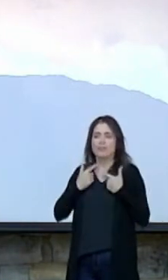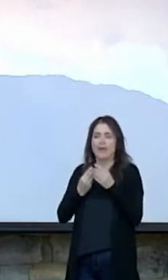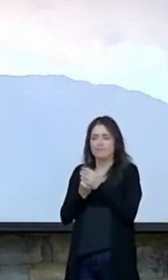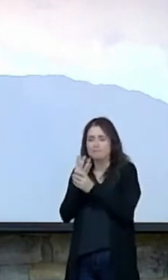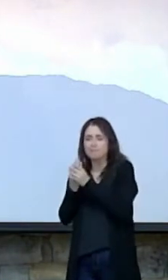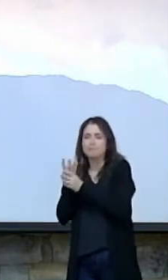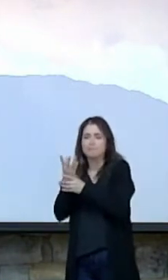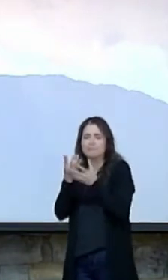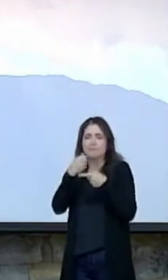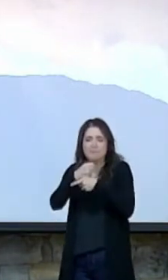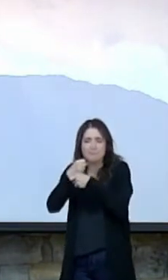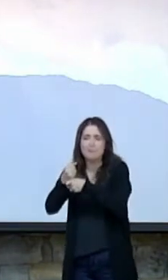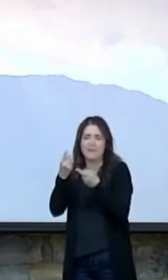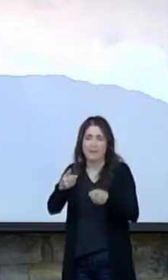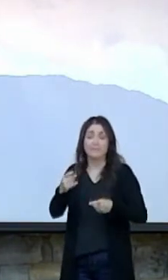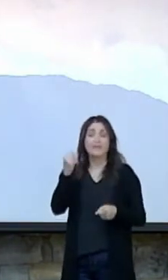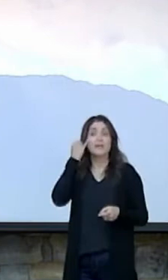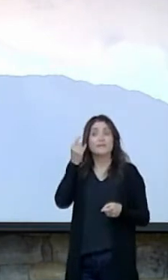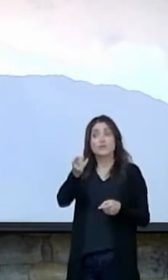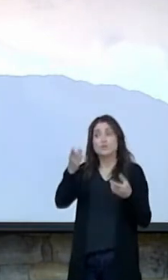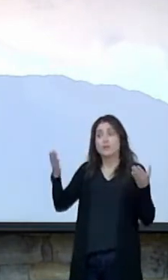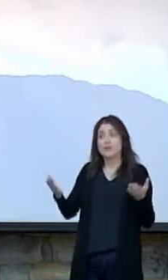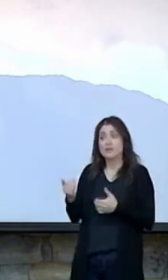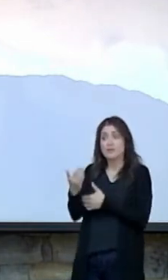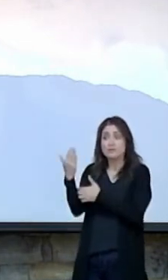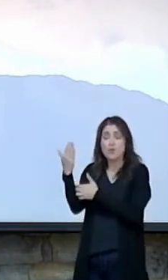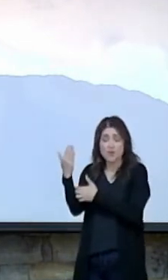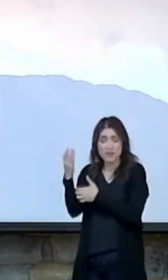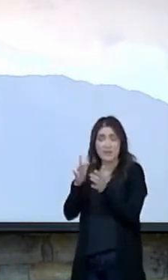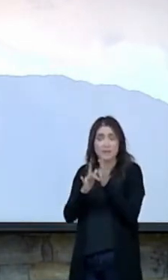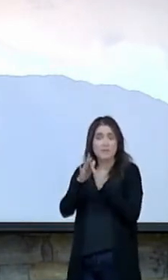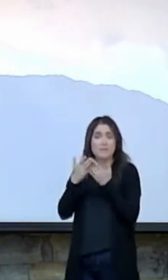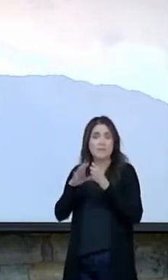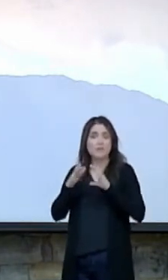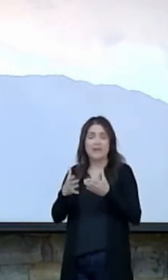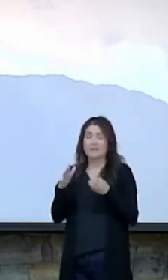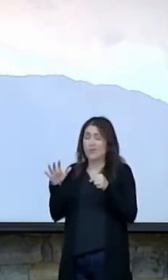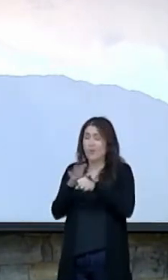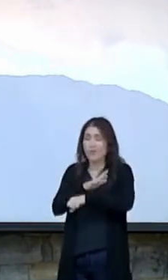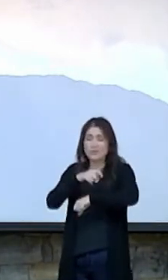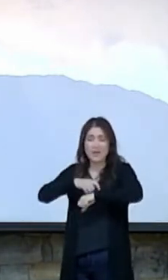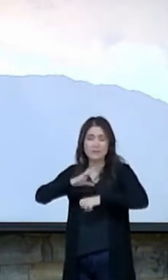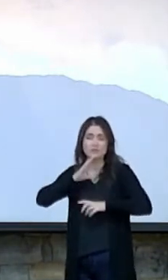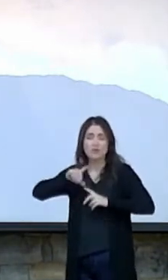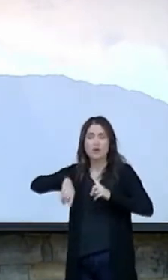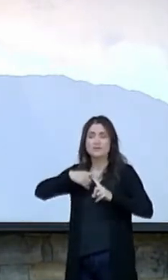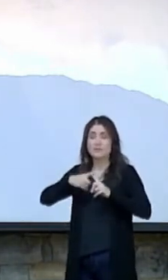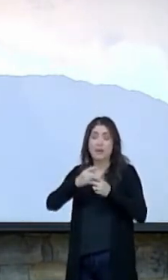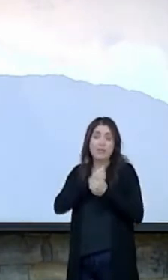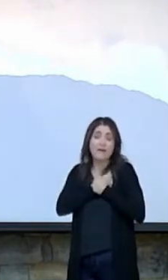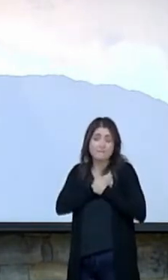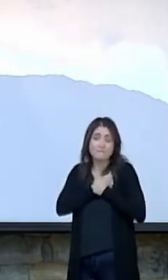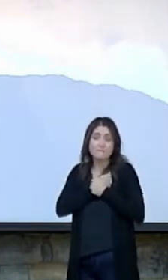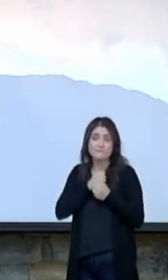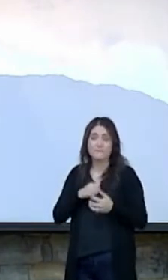If you were with us in our Bible class this morning here in the auditorium, we spent the entire time talking about love